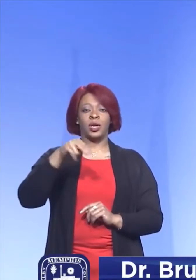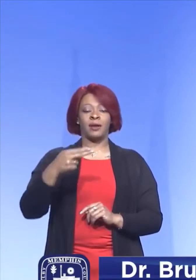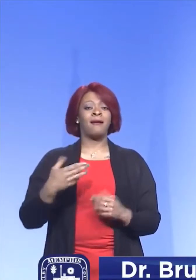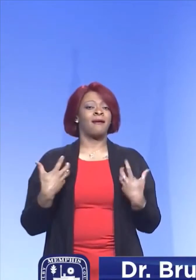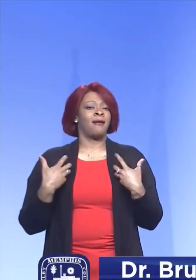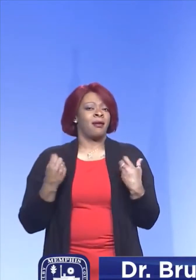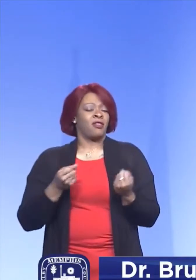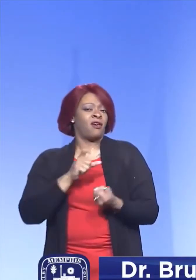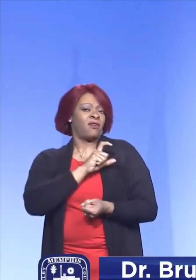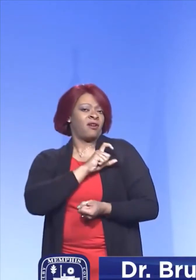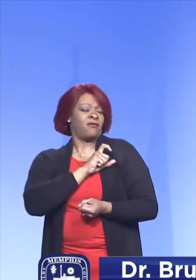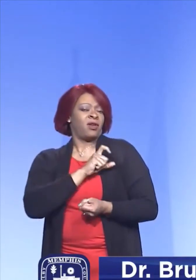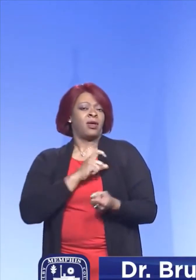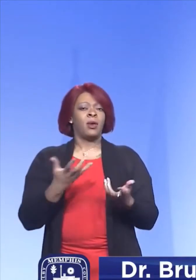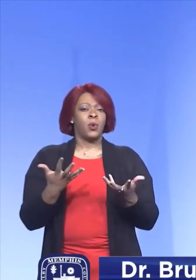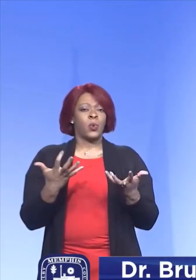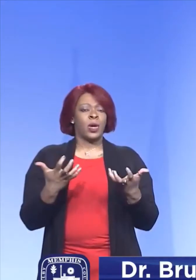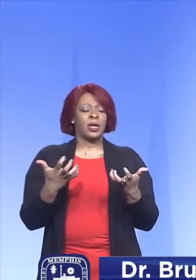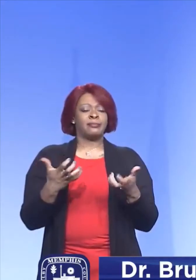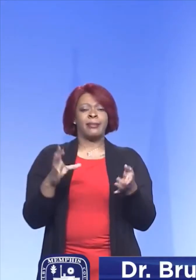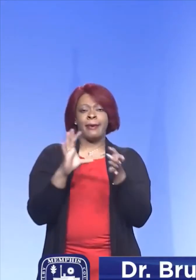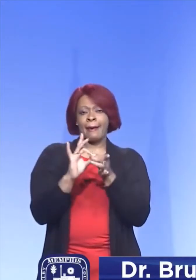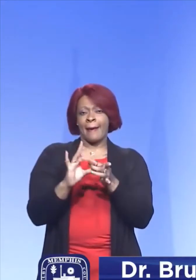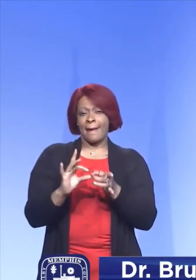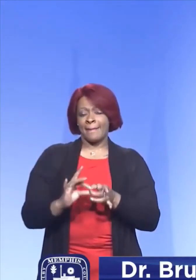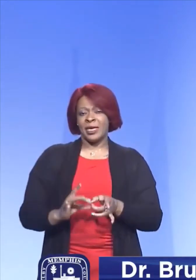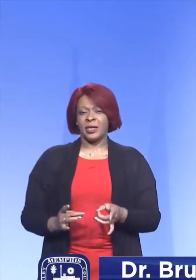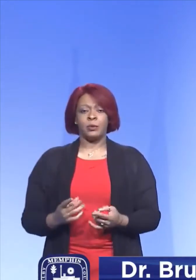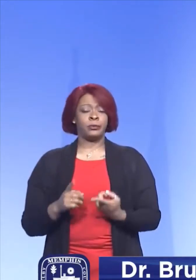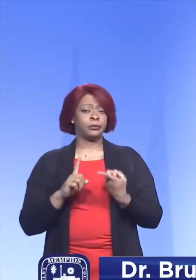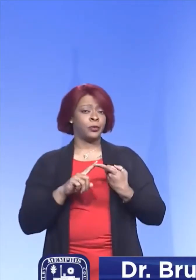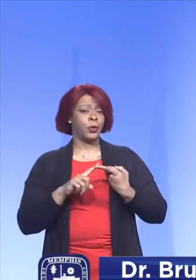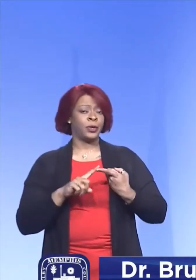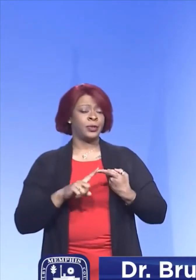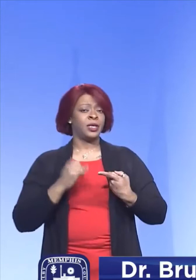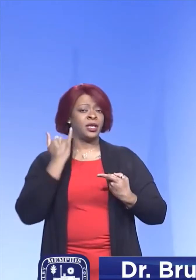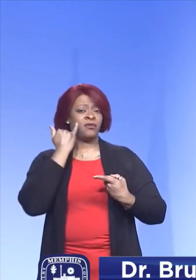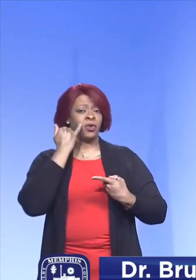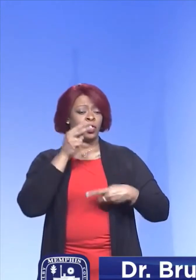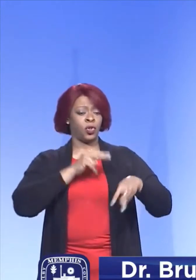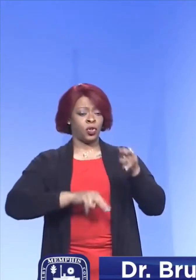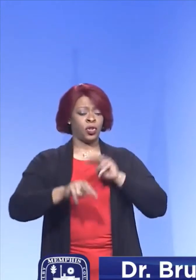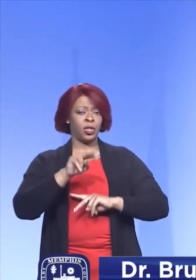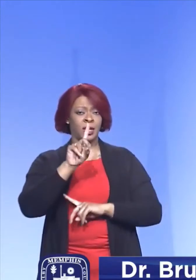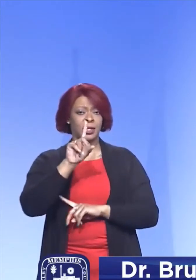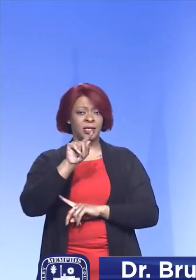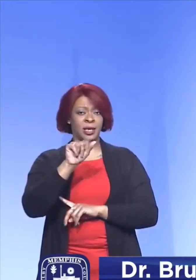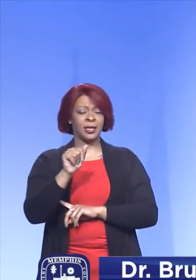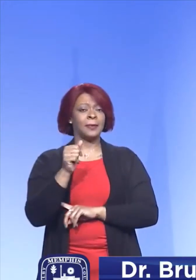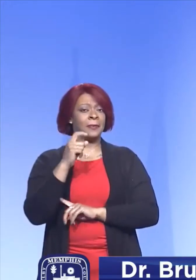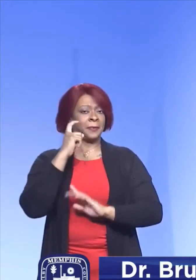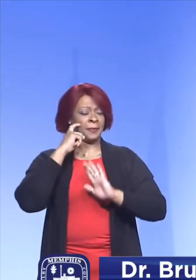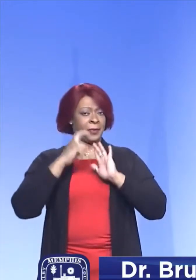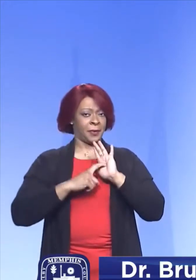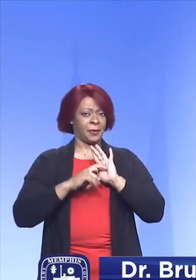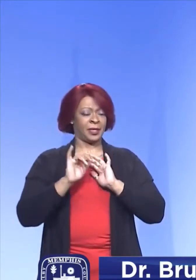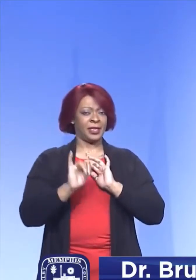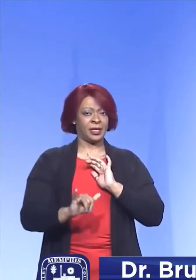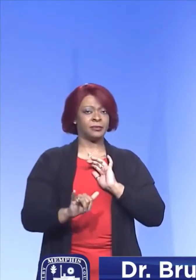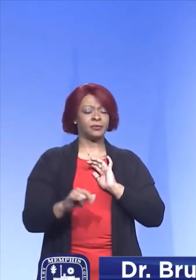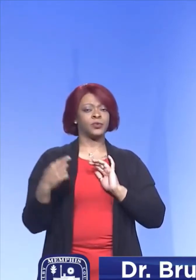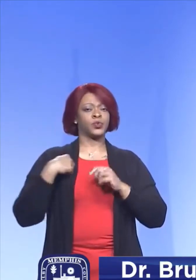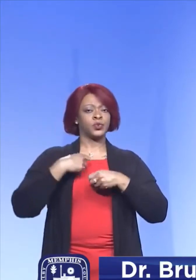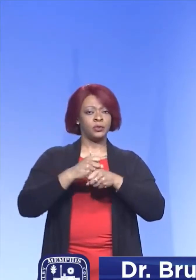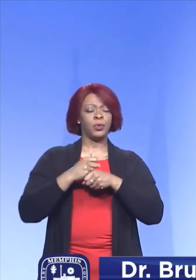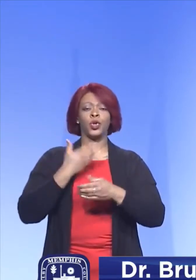I'd like to just make a couple of comments. One is that if you look at our data, we see that we're